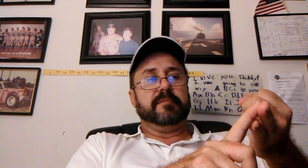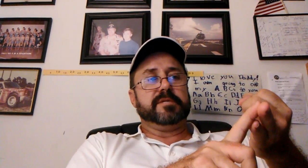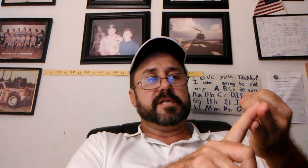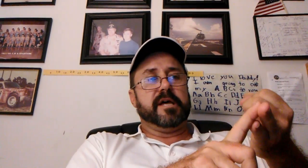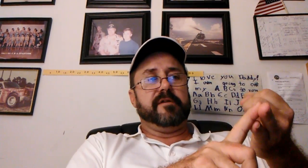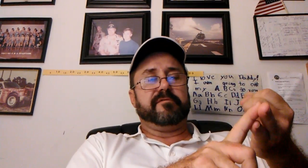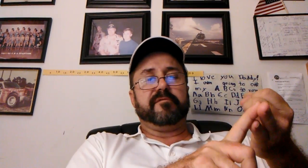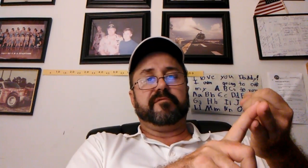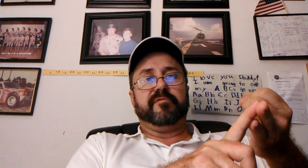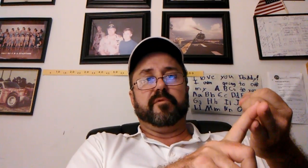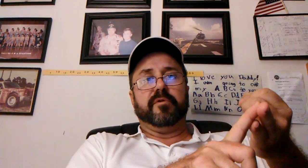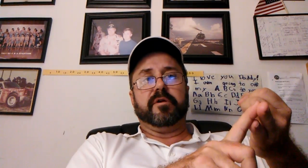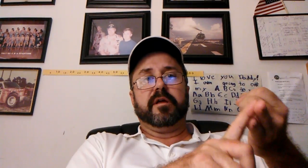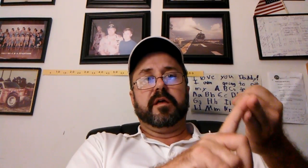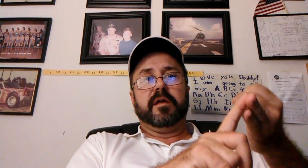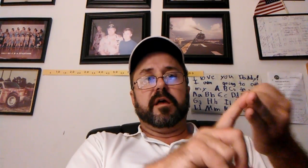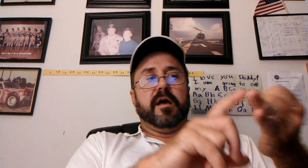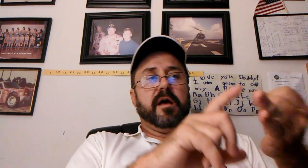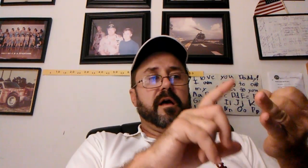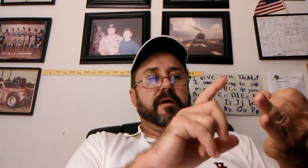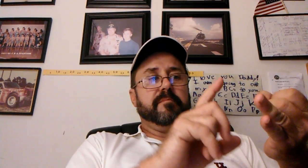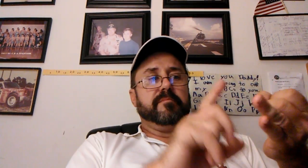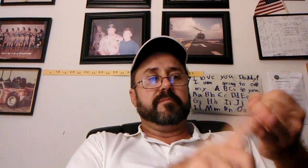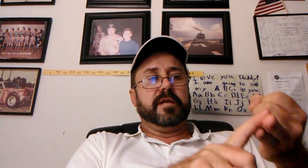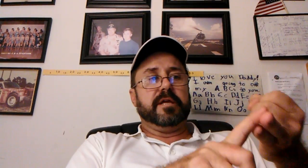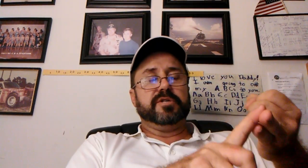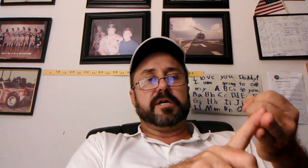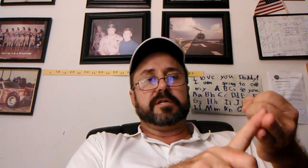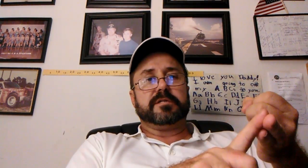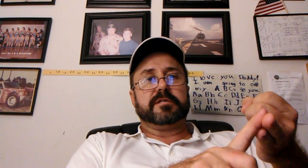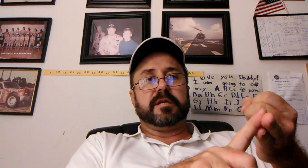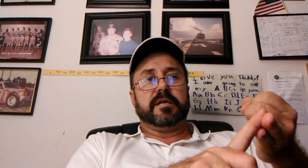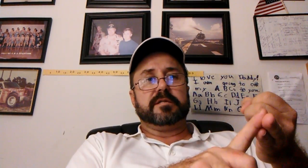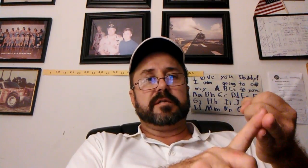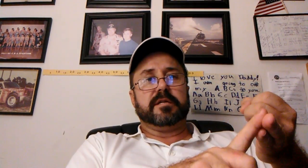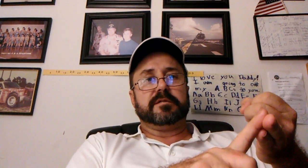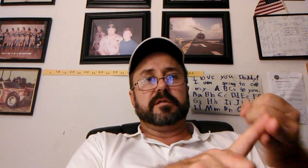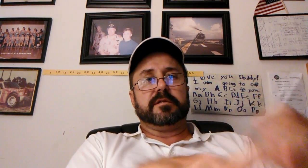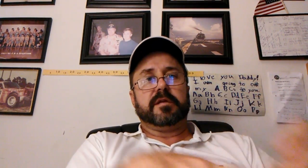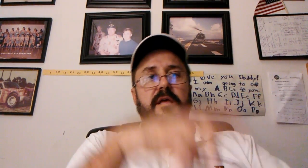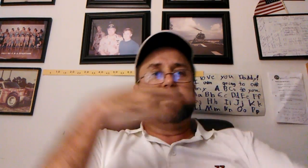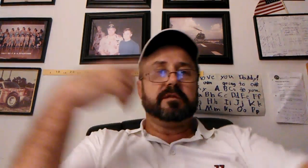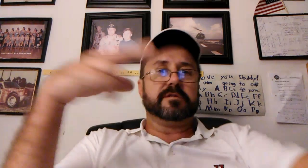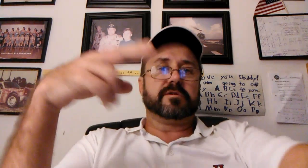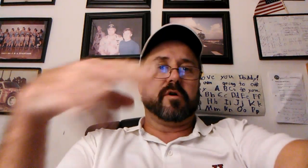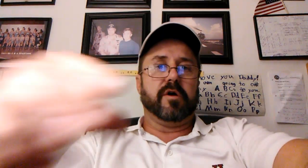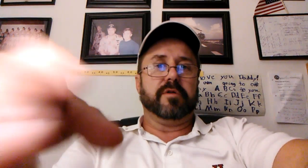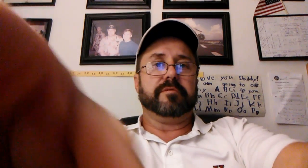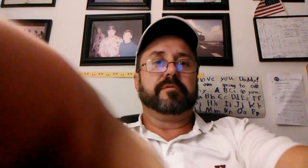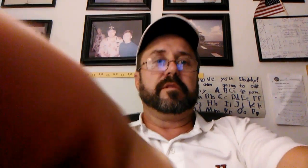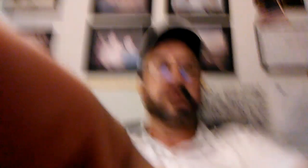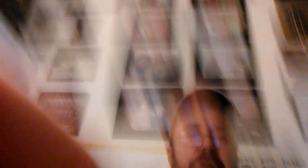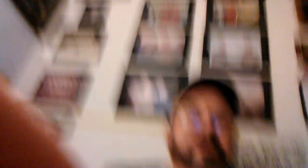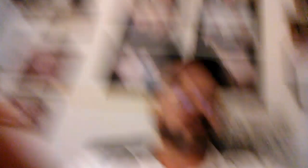themselves for injustice against citizens. This is Carlton. Later.